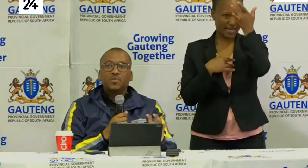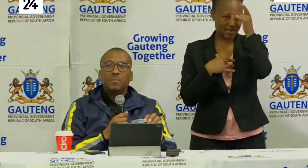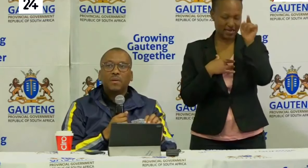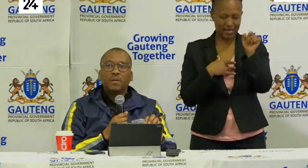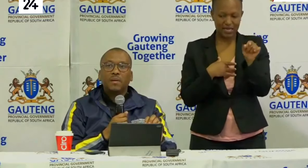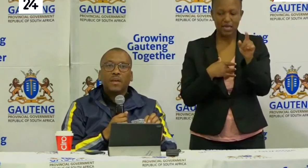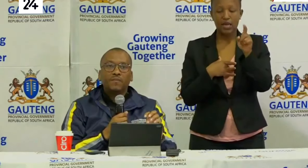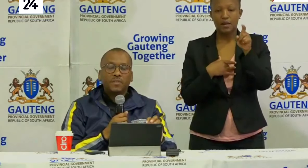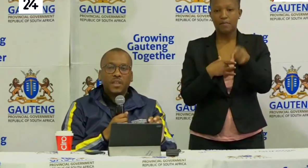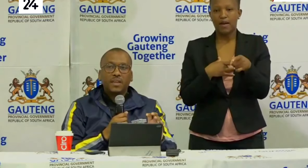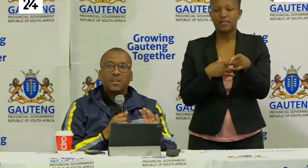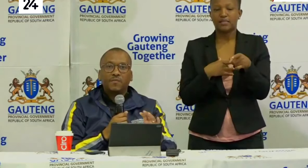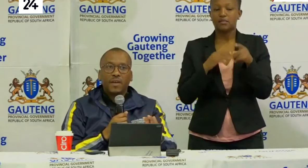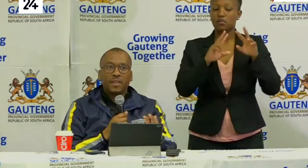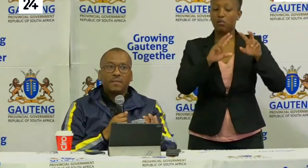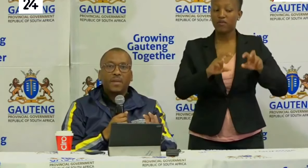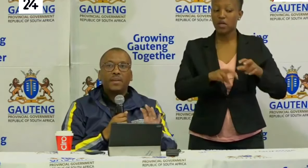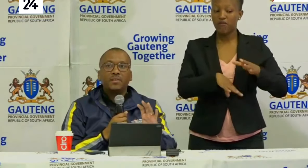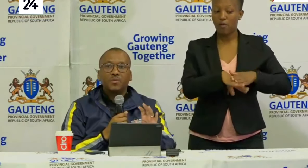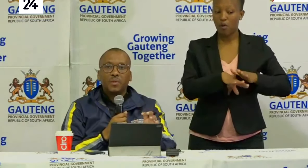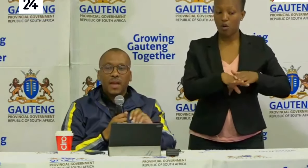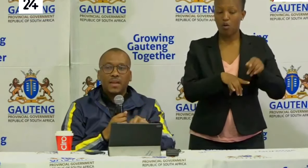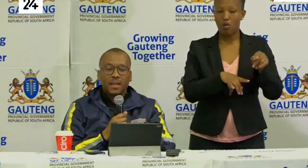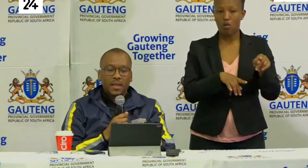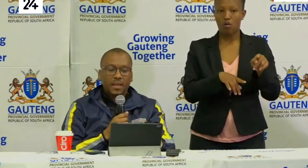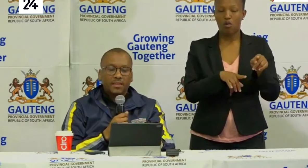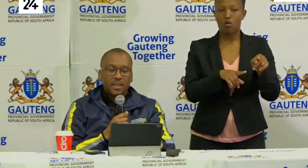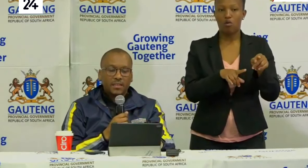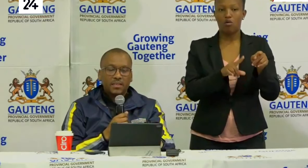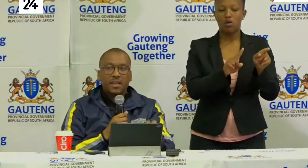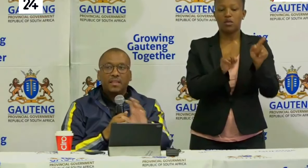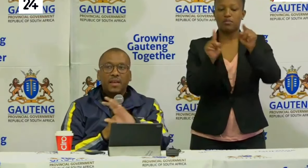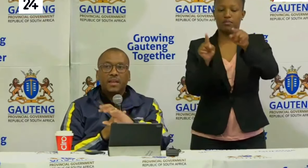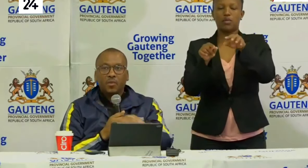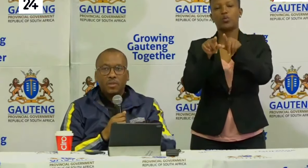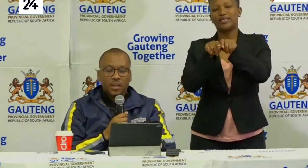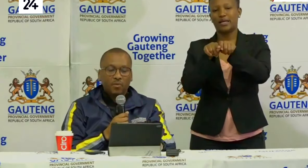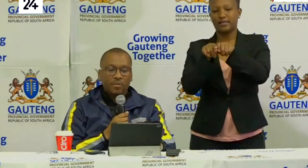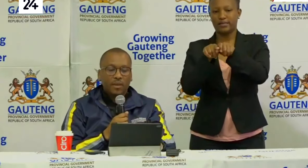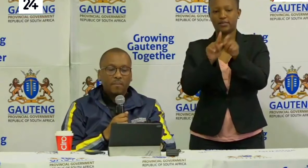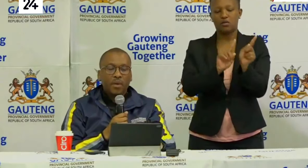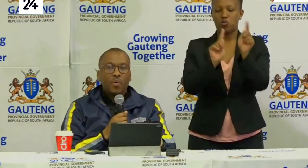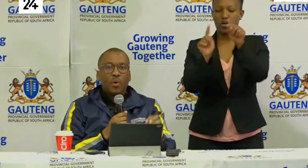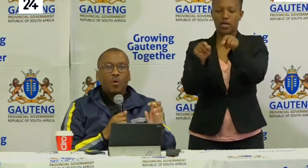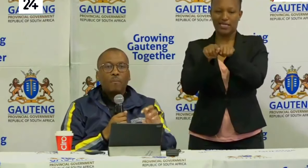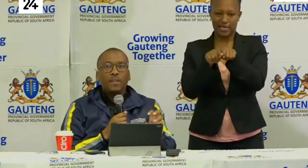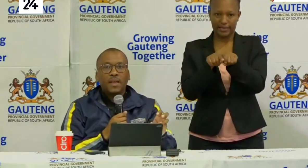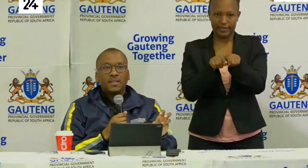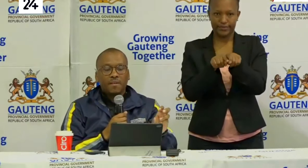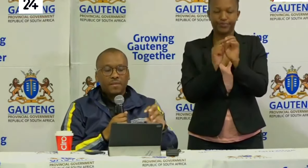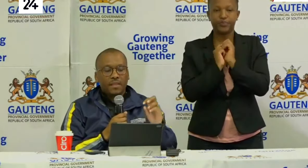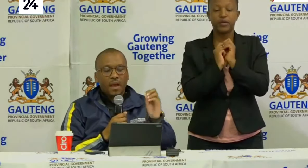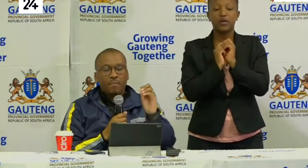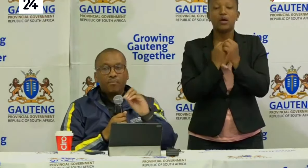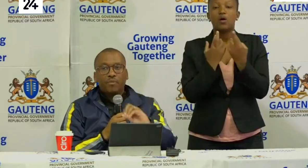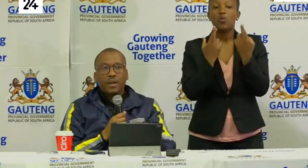needs to be investigated further and to be done a test then it will take you there. We are hoping that